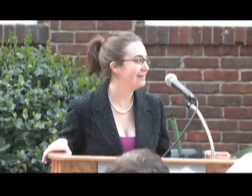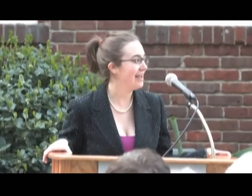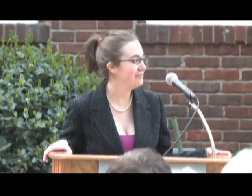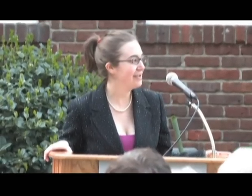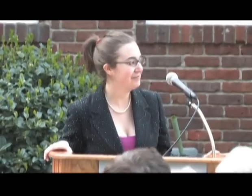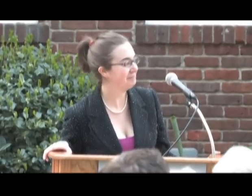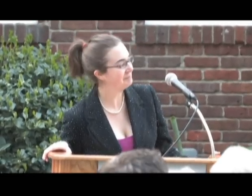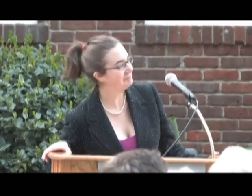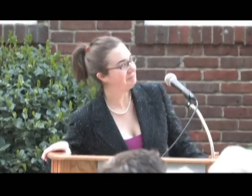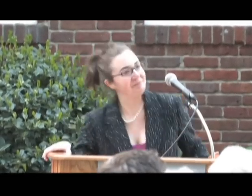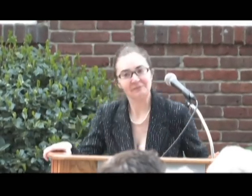AFA.